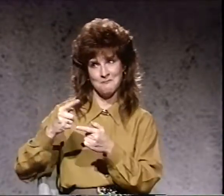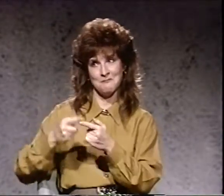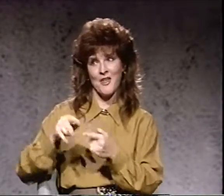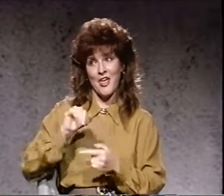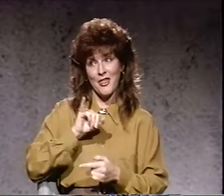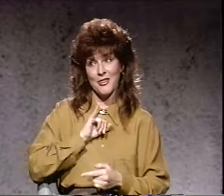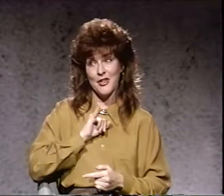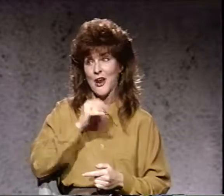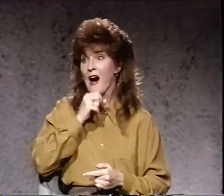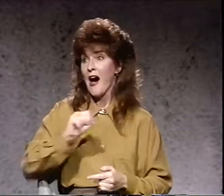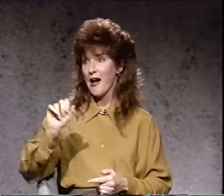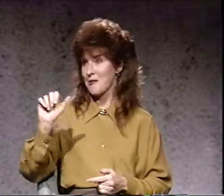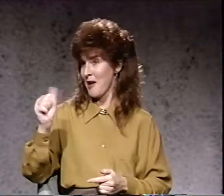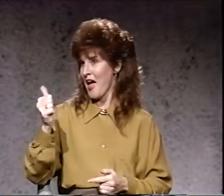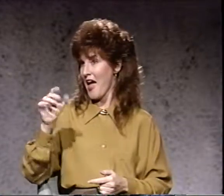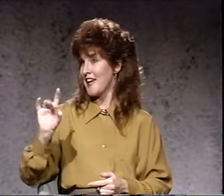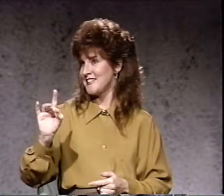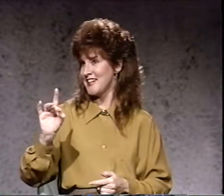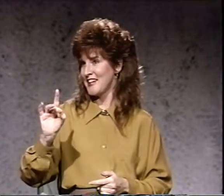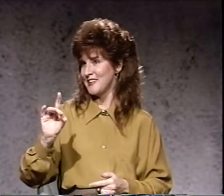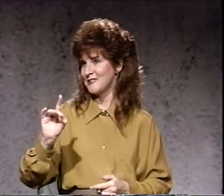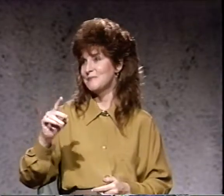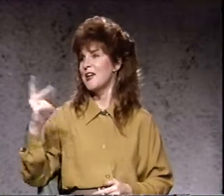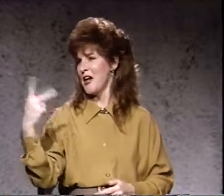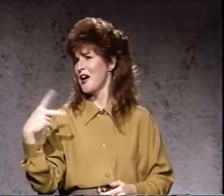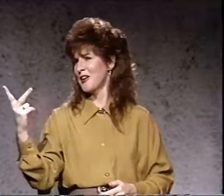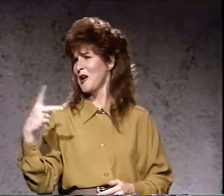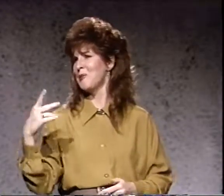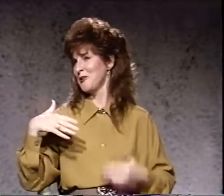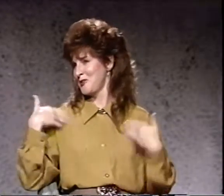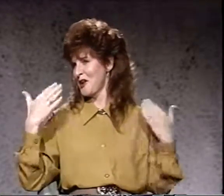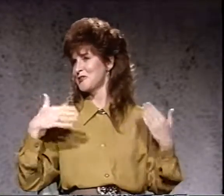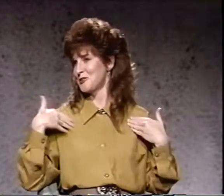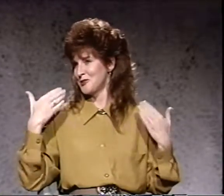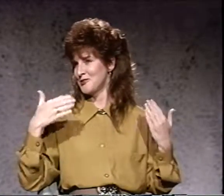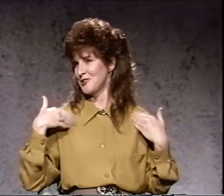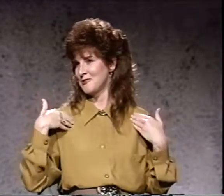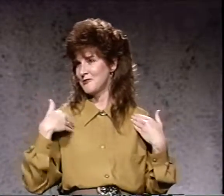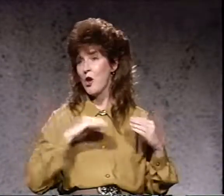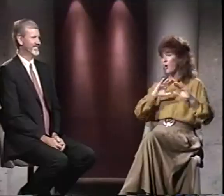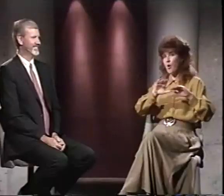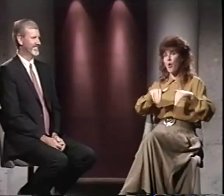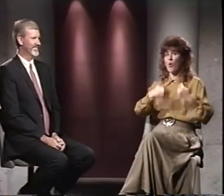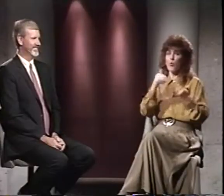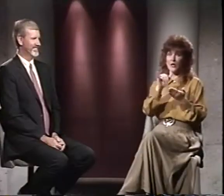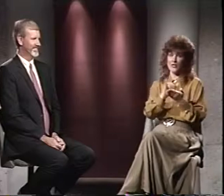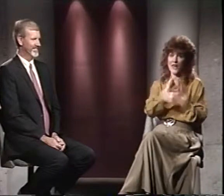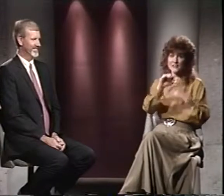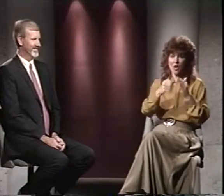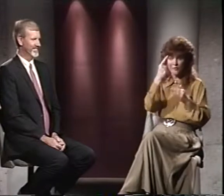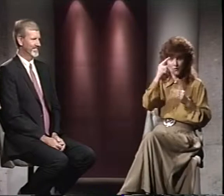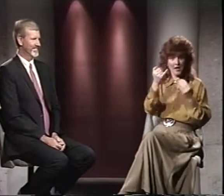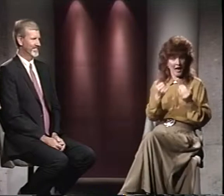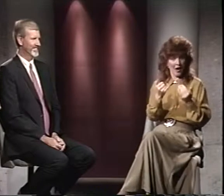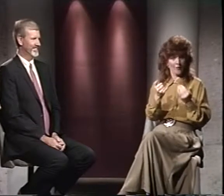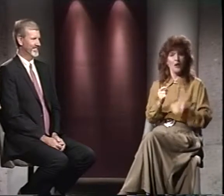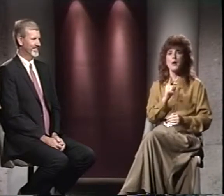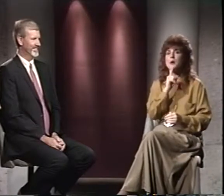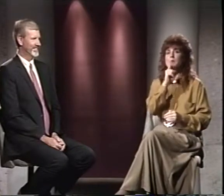then I'm 18. A couple of youngsters. Well, that's all for now. Be